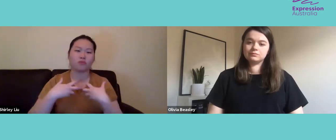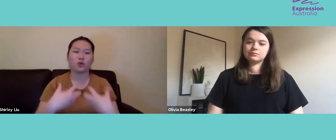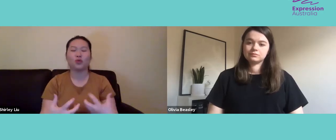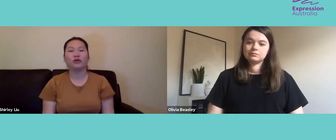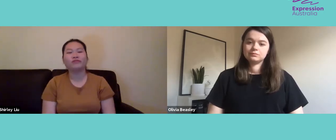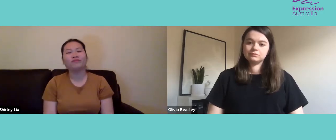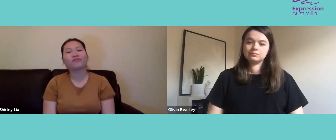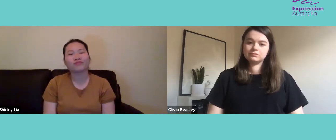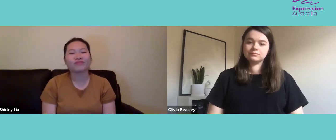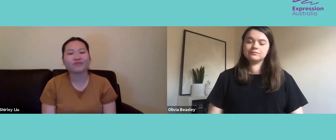looking towards the future.